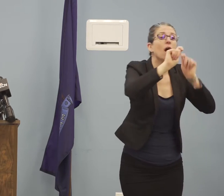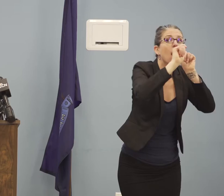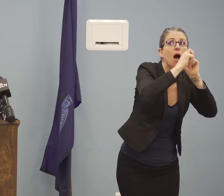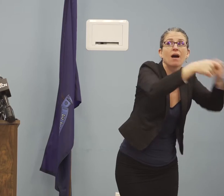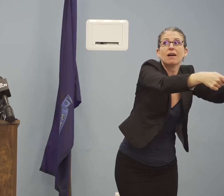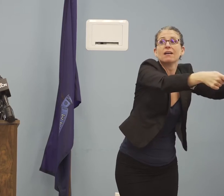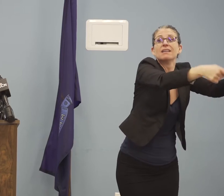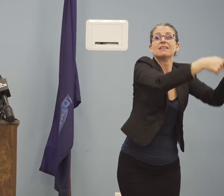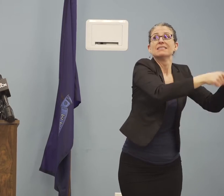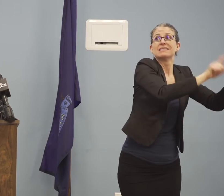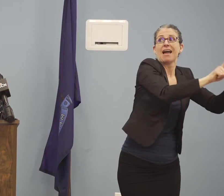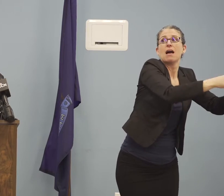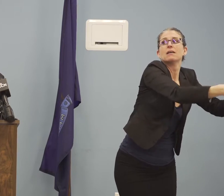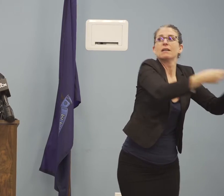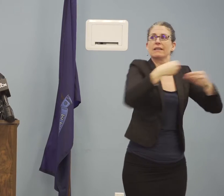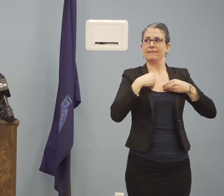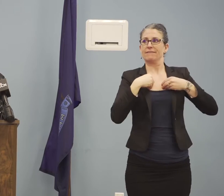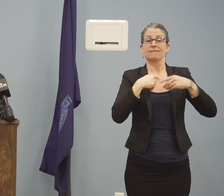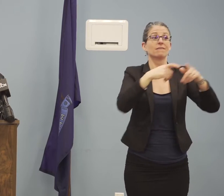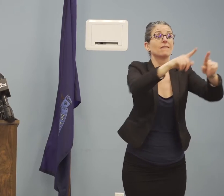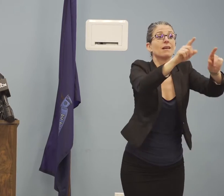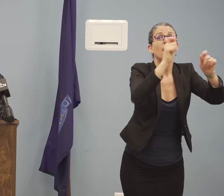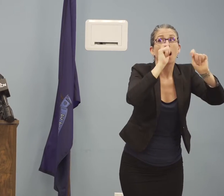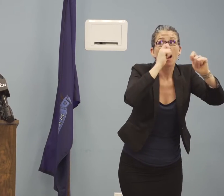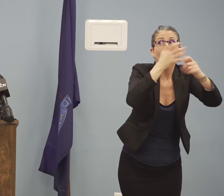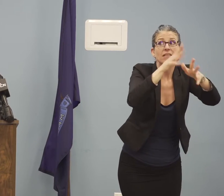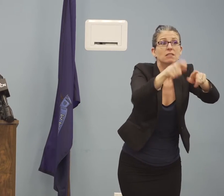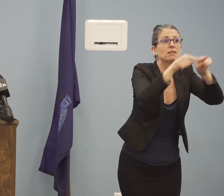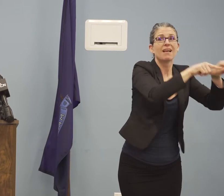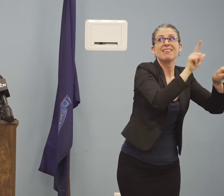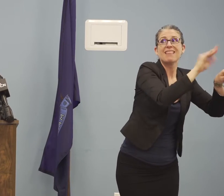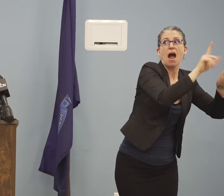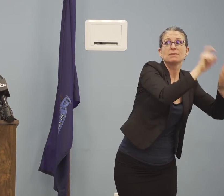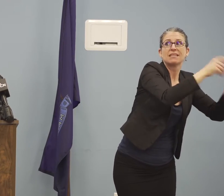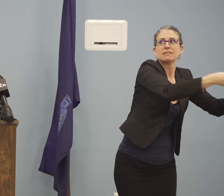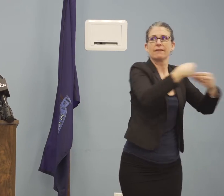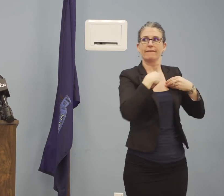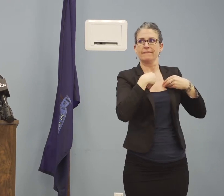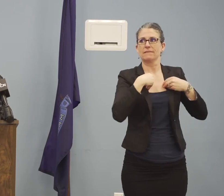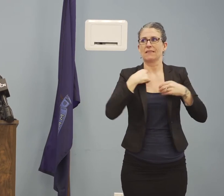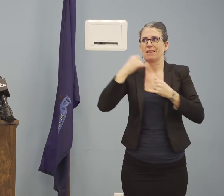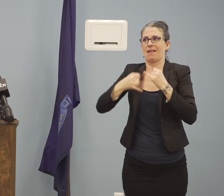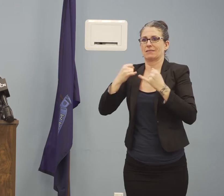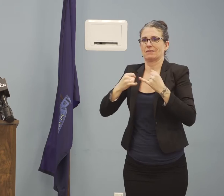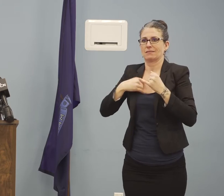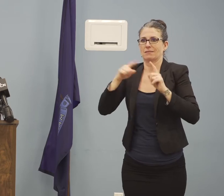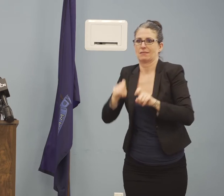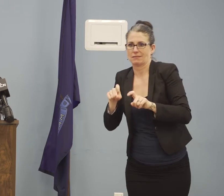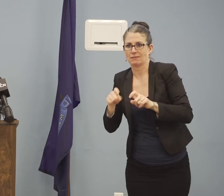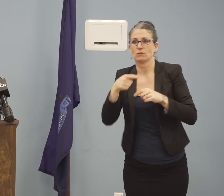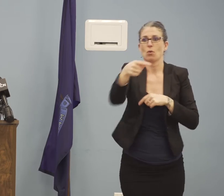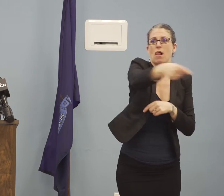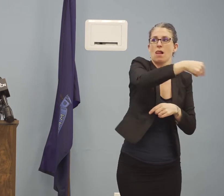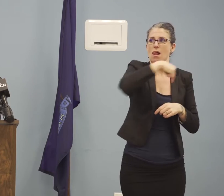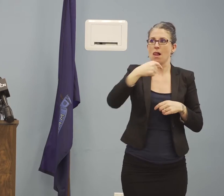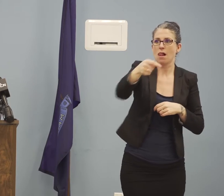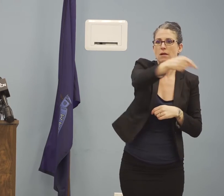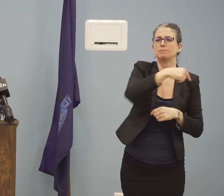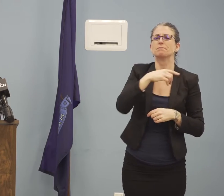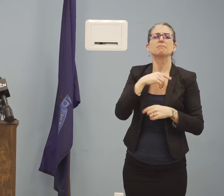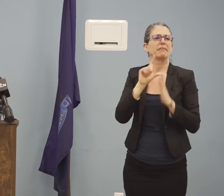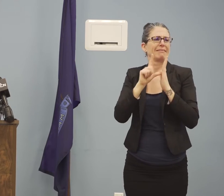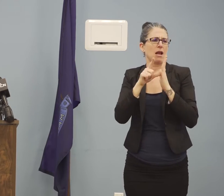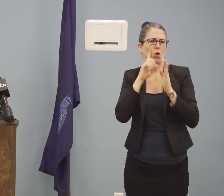We will get you the exact number of tests that the laboratory here in Augusta has completed. However, a concern